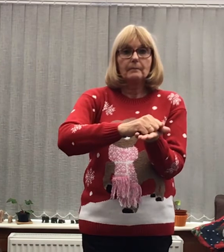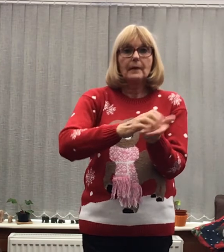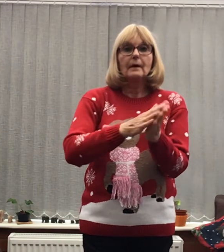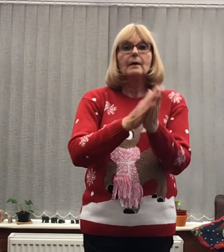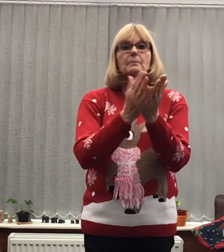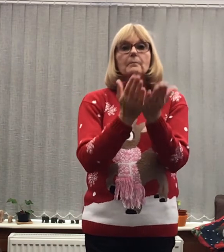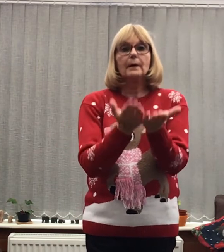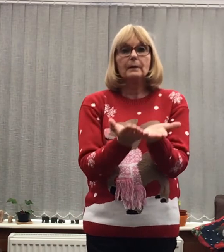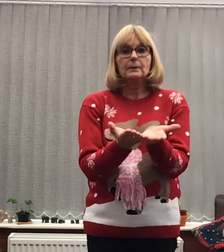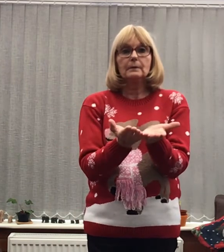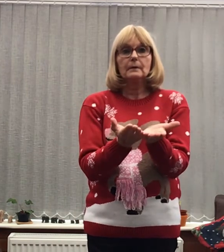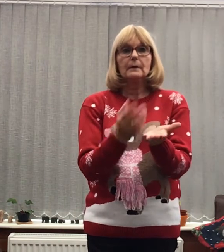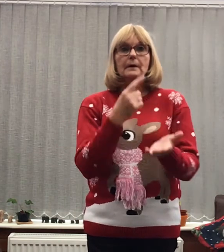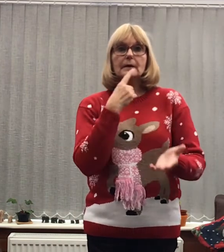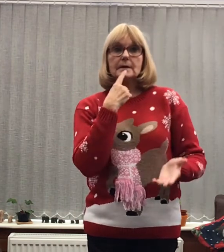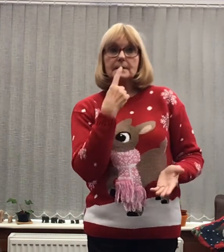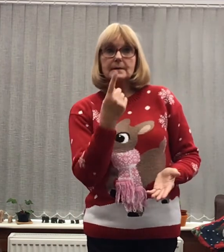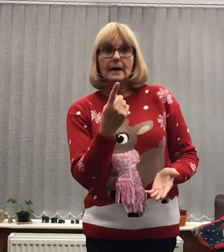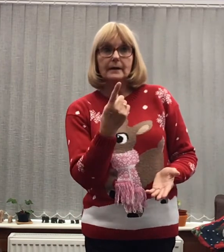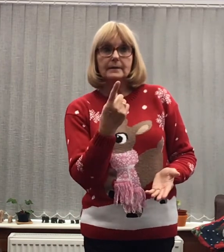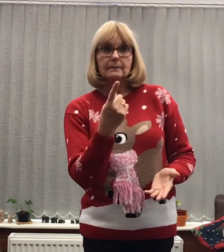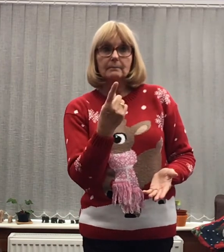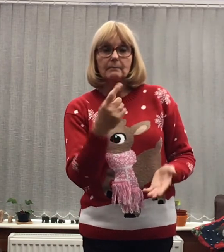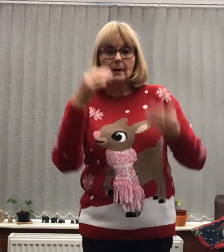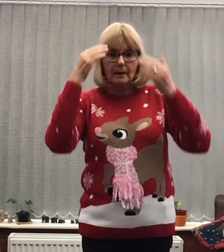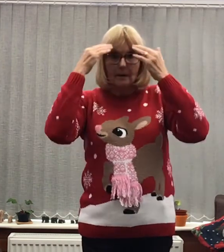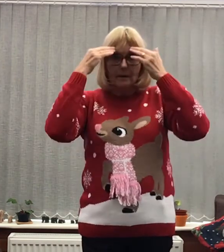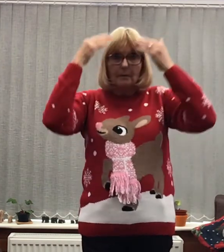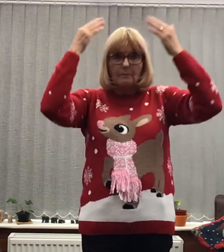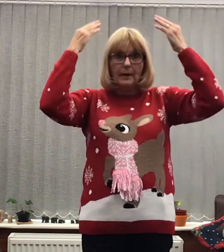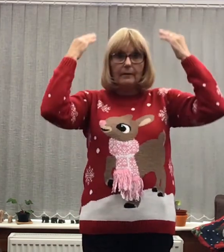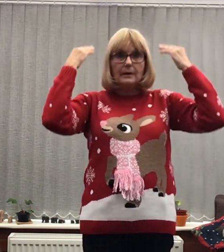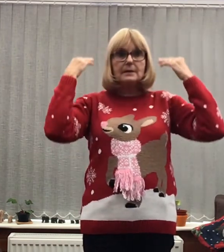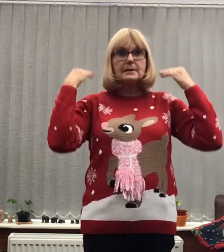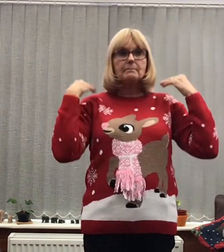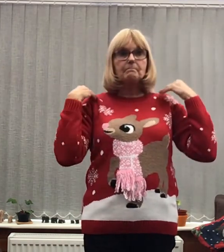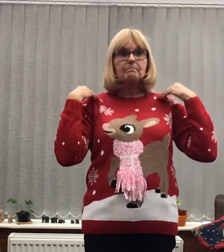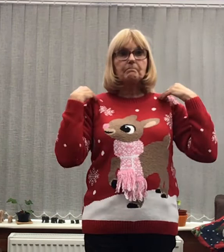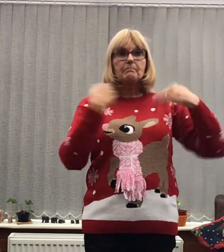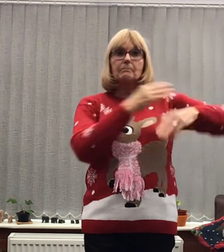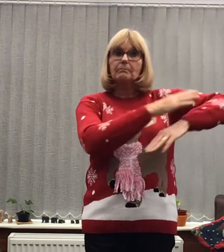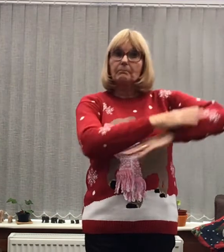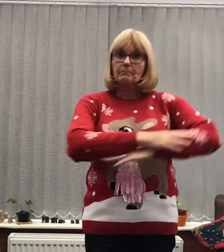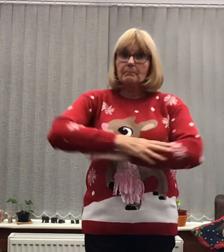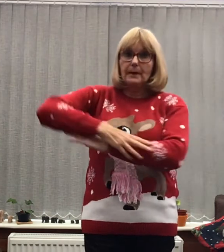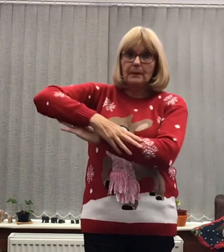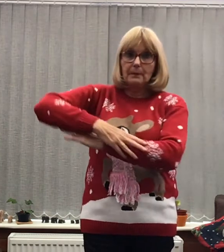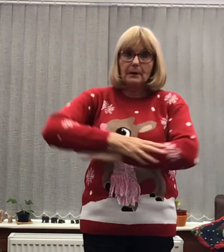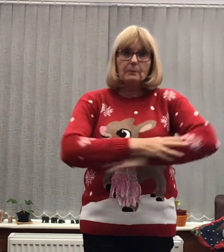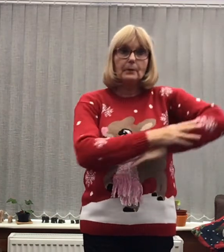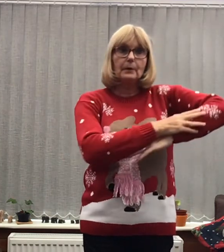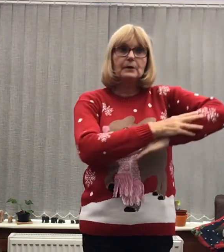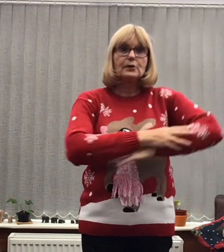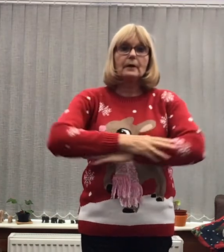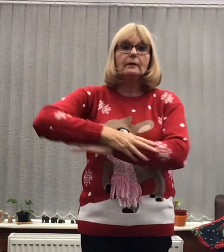Bible Say Mary's Baby Boy Child